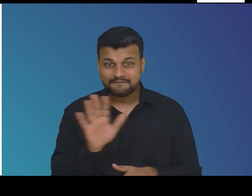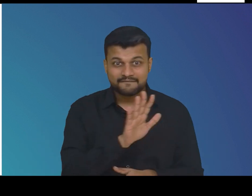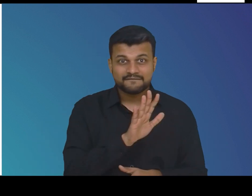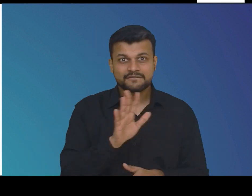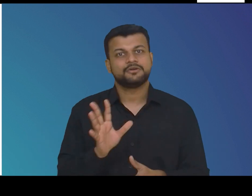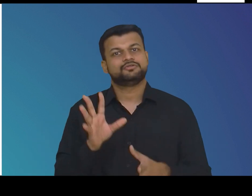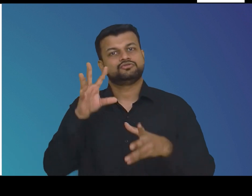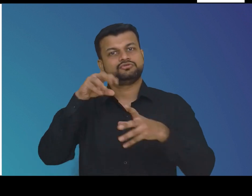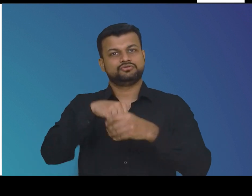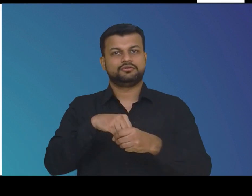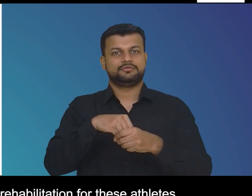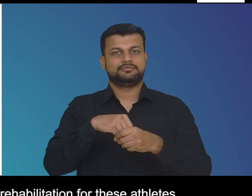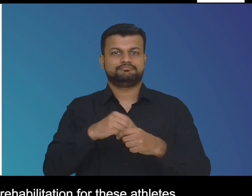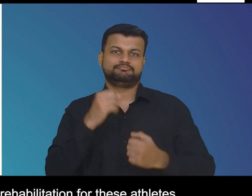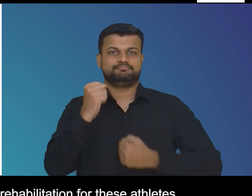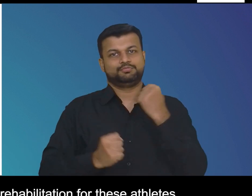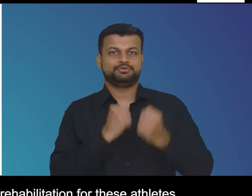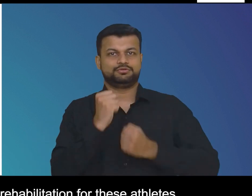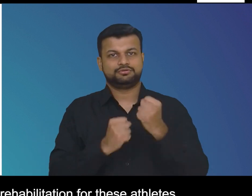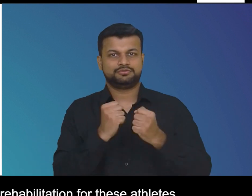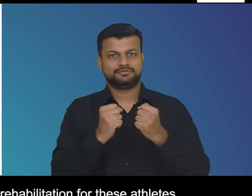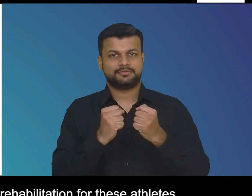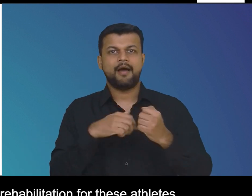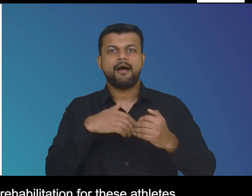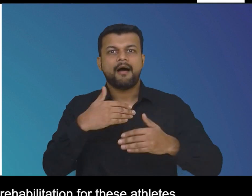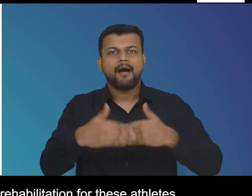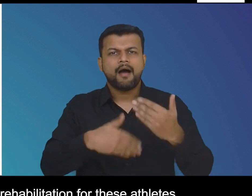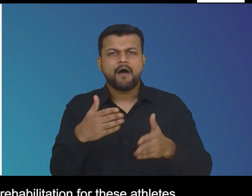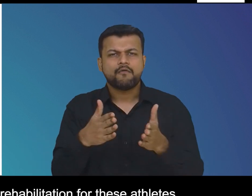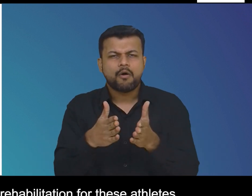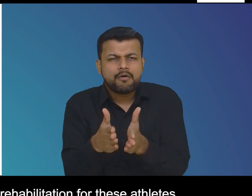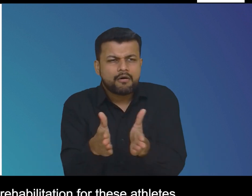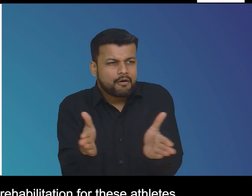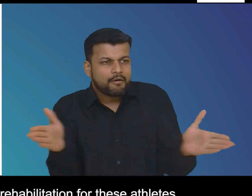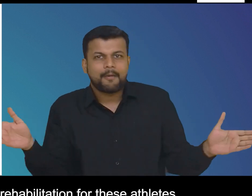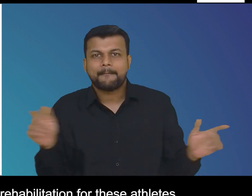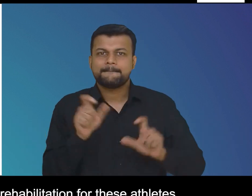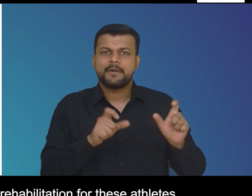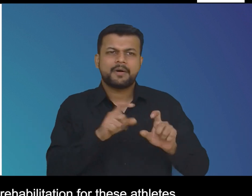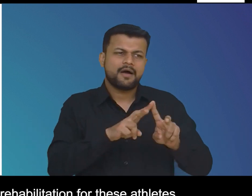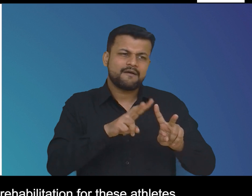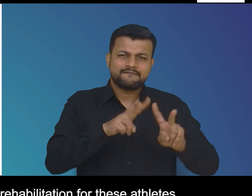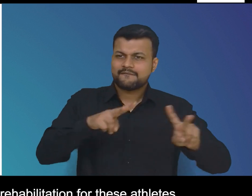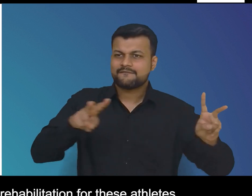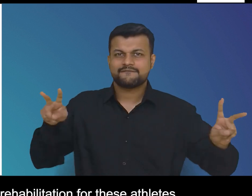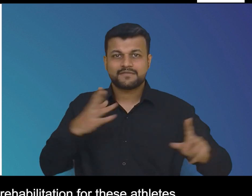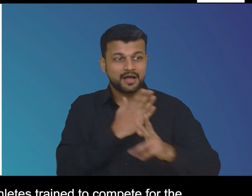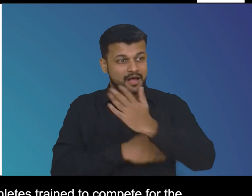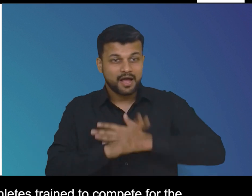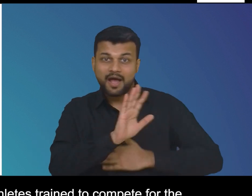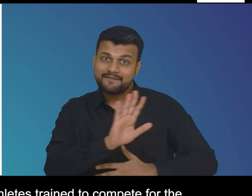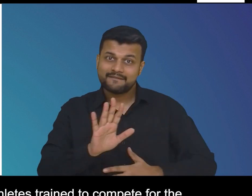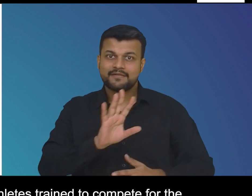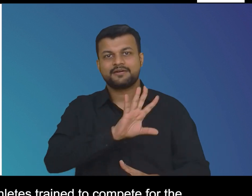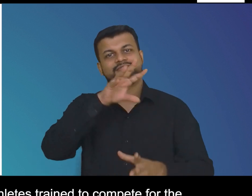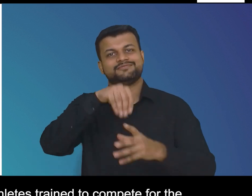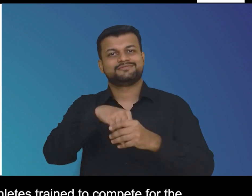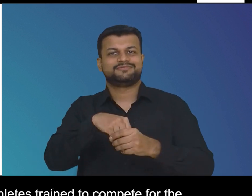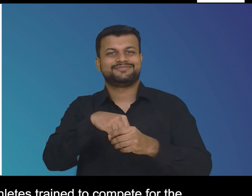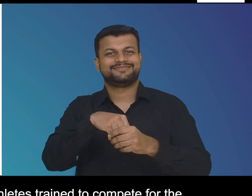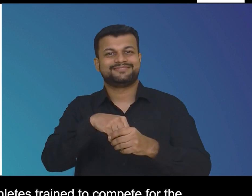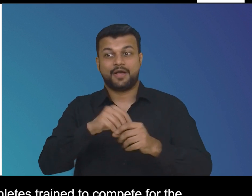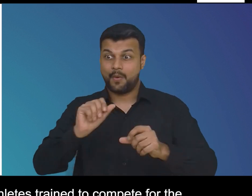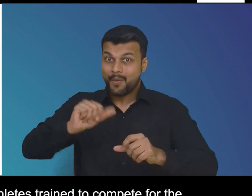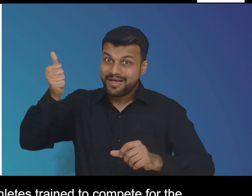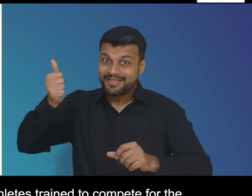what started initially to support rehabilitation for these athletes soon evolved into a competitive area